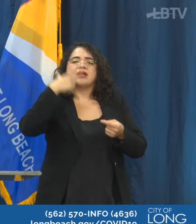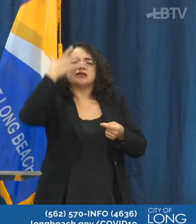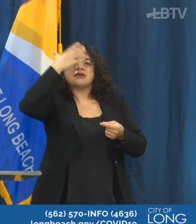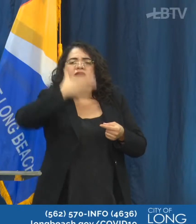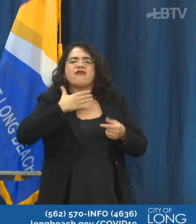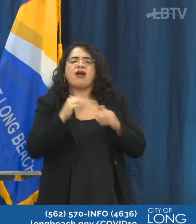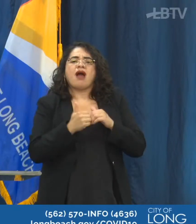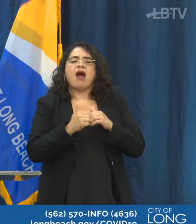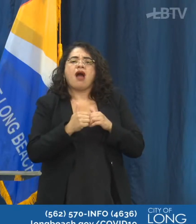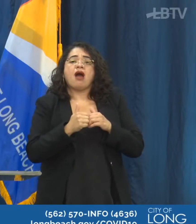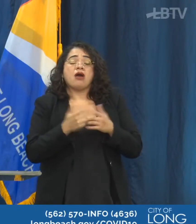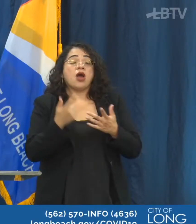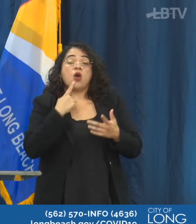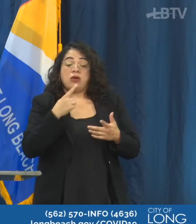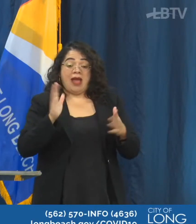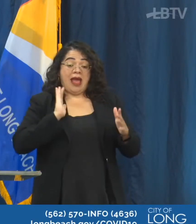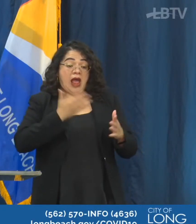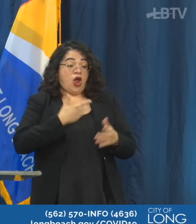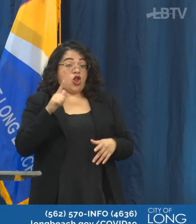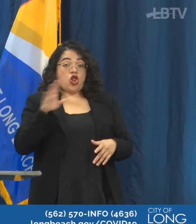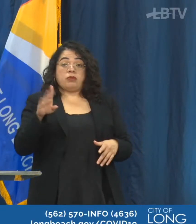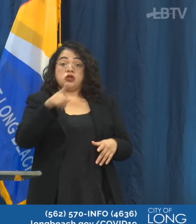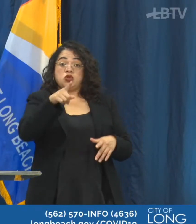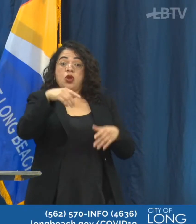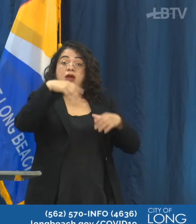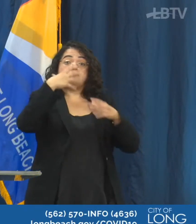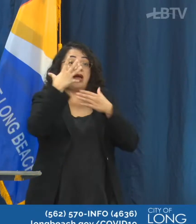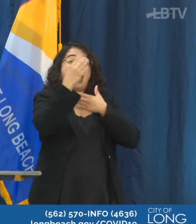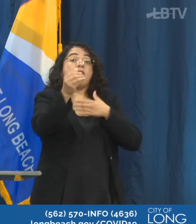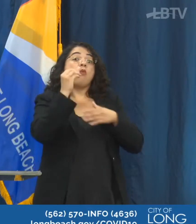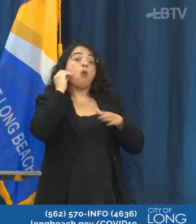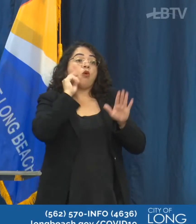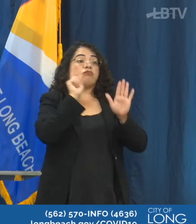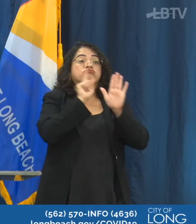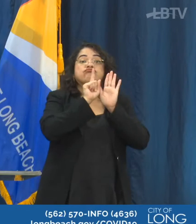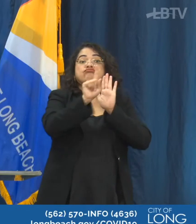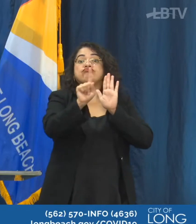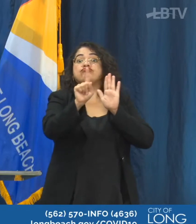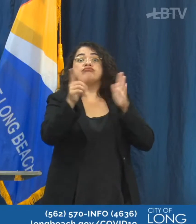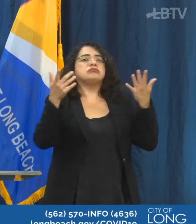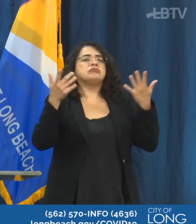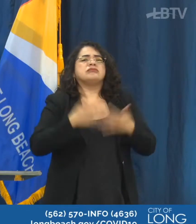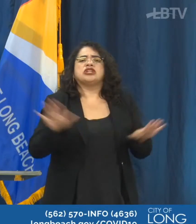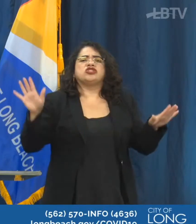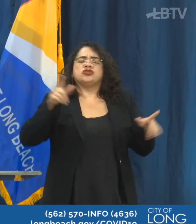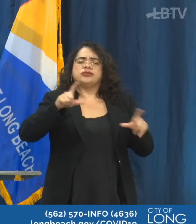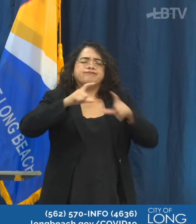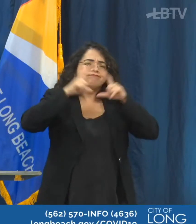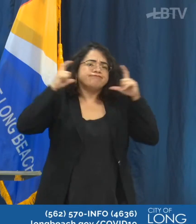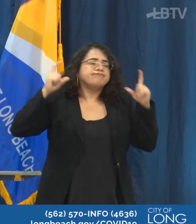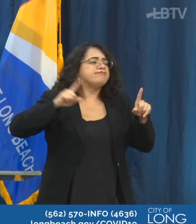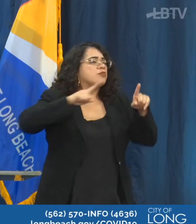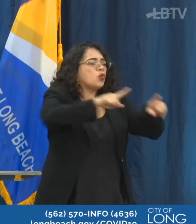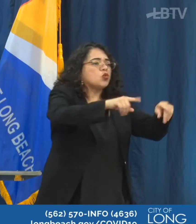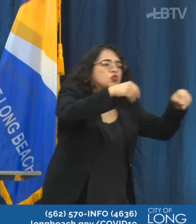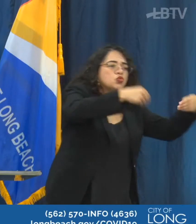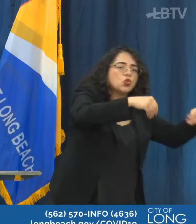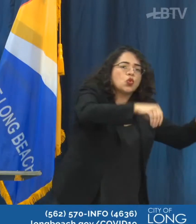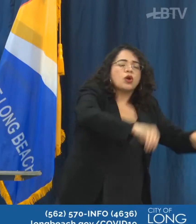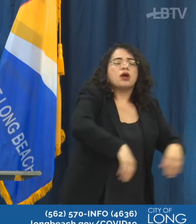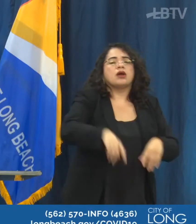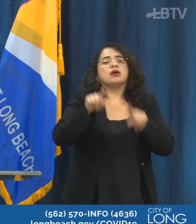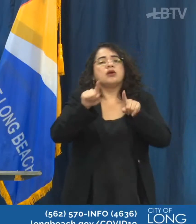coverings pretty much any time that you are out of your home and around other people. Any time you visited a store, any time you visited a